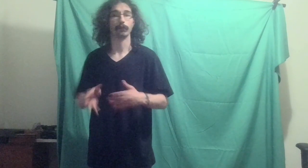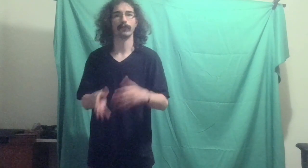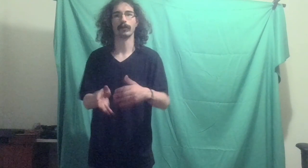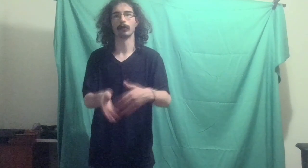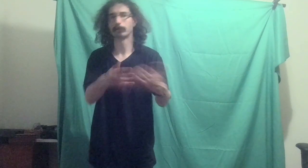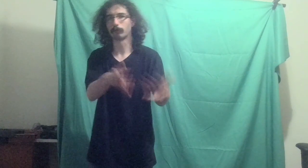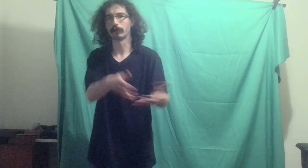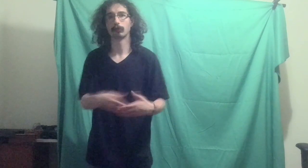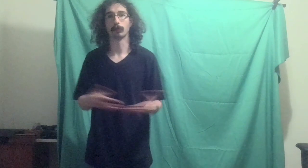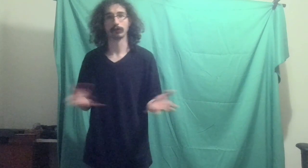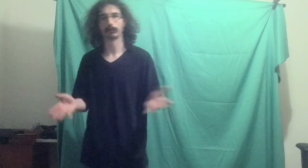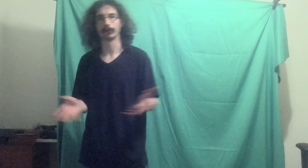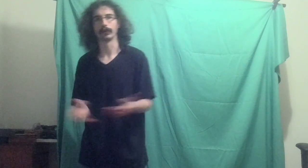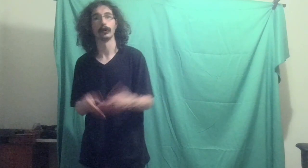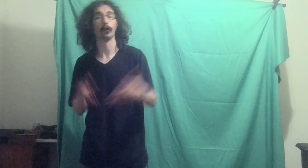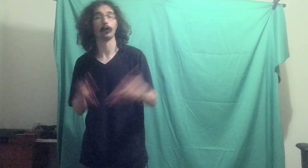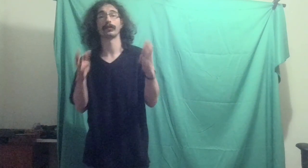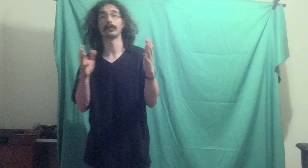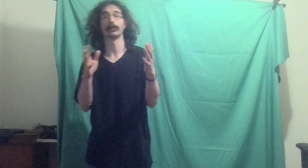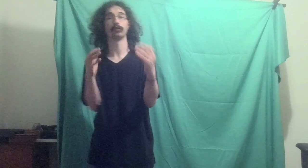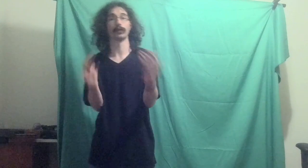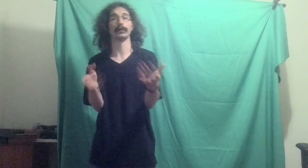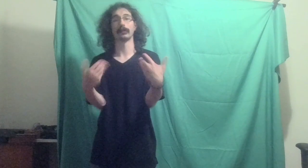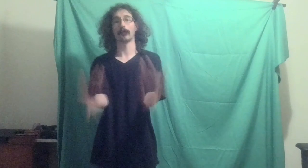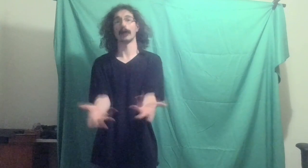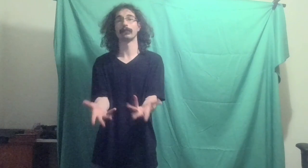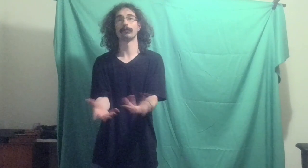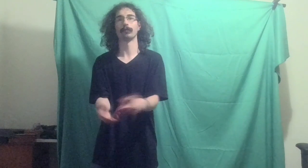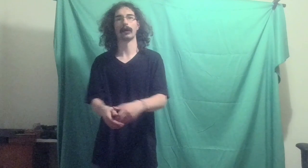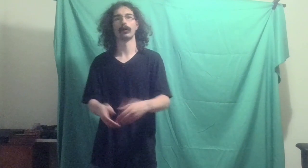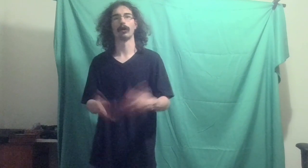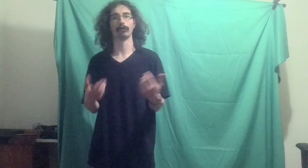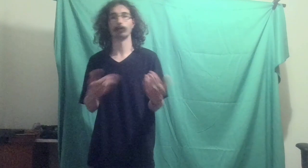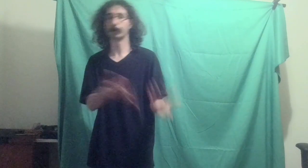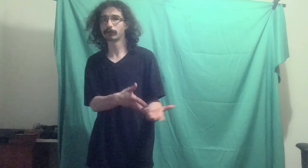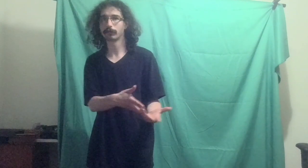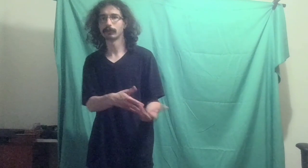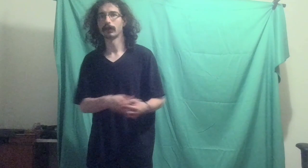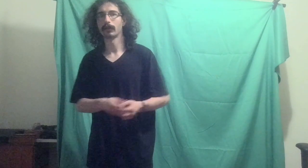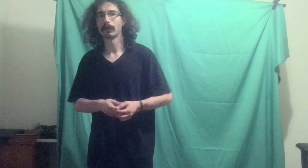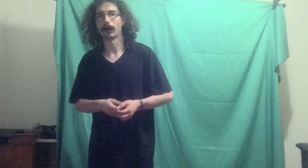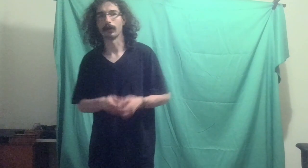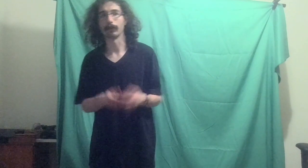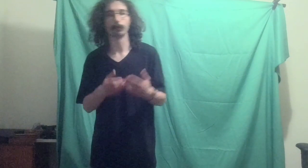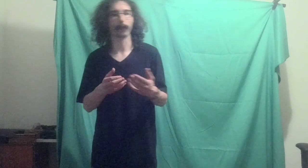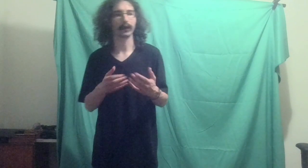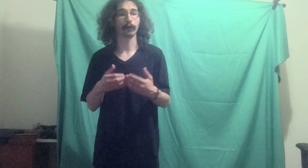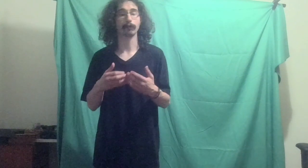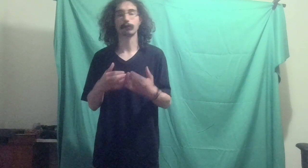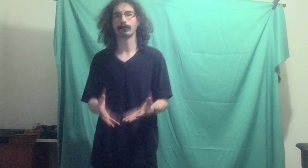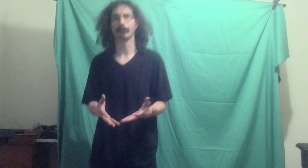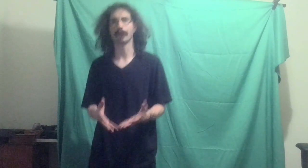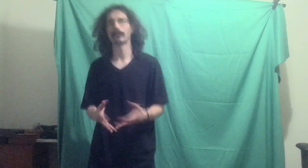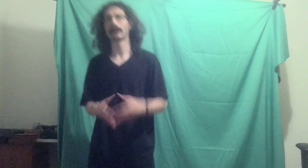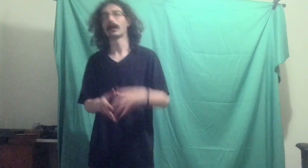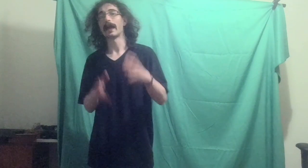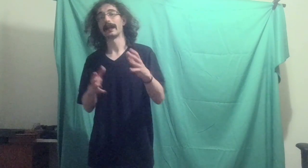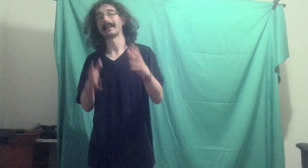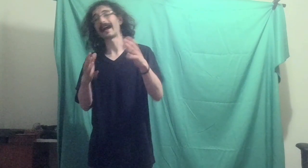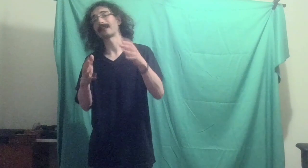video before I do this, which is fair. He also let me stream it live on Twitch. This was back when I was shards of gaming. And he actually